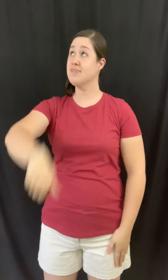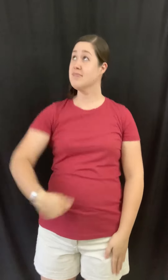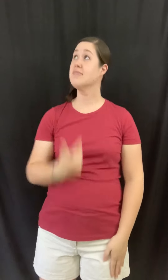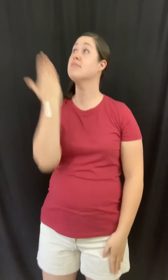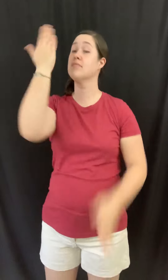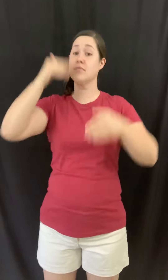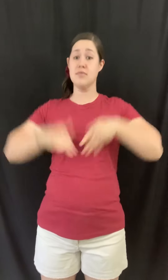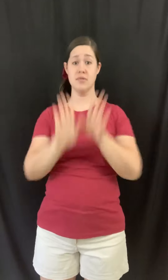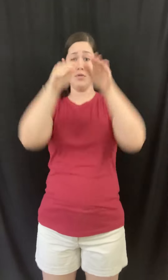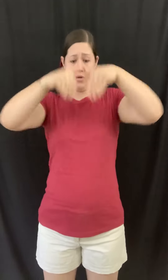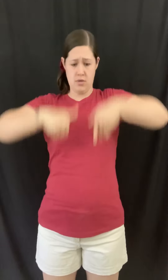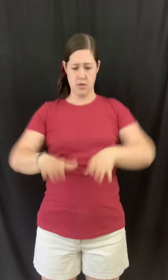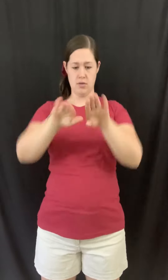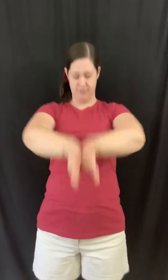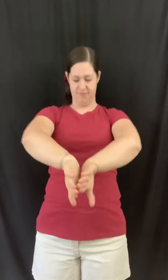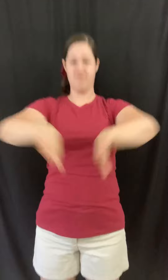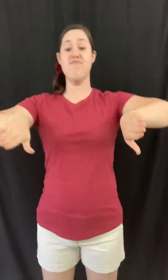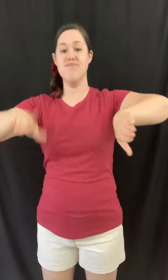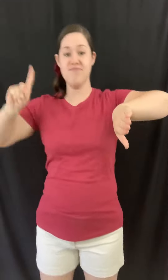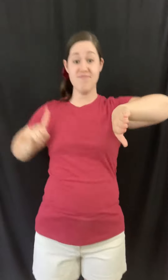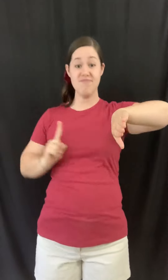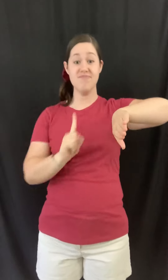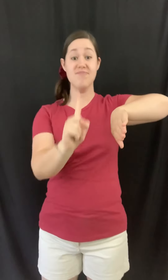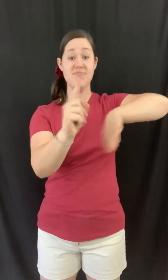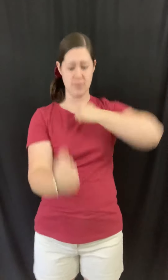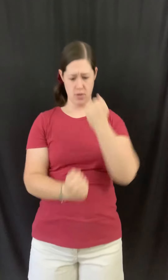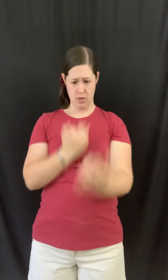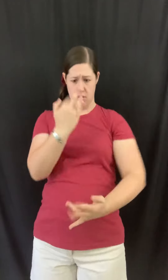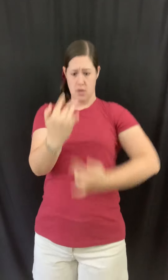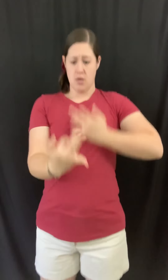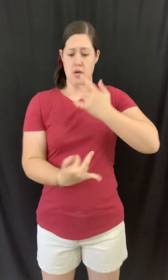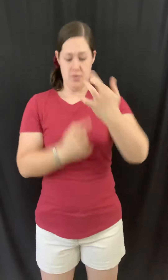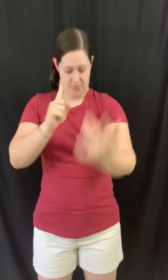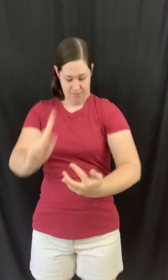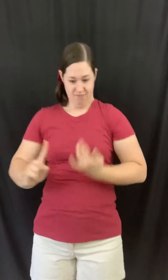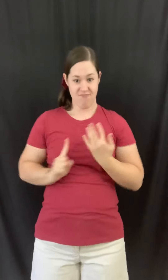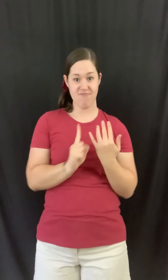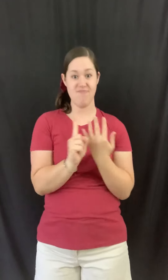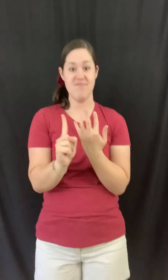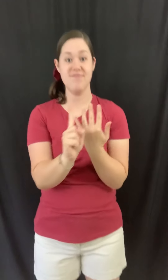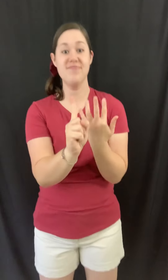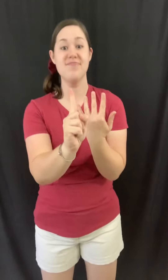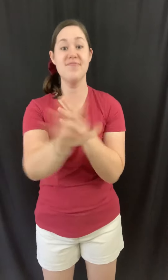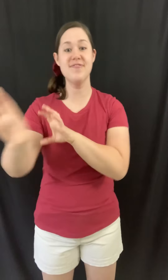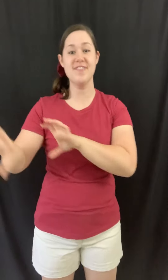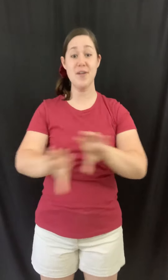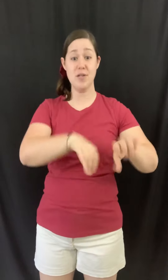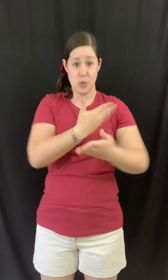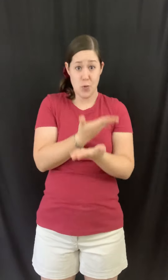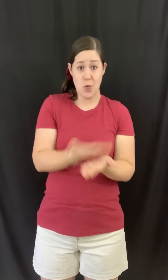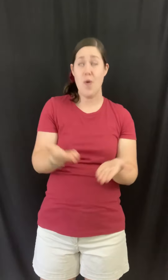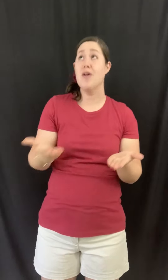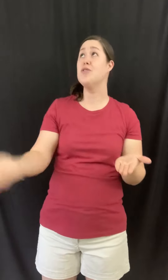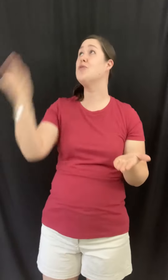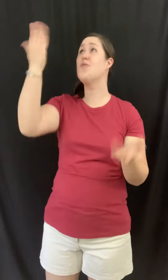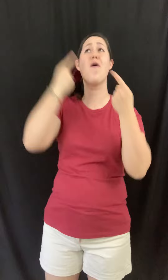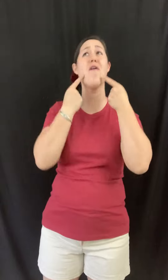Make way through the water Walk me through the fire To what you are